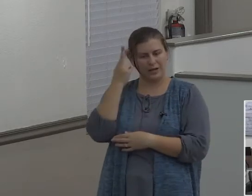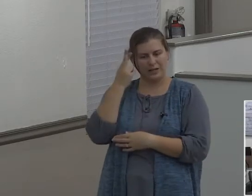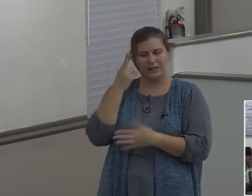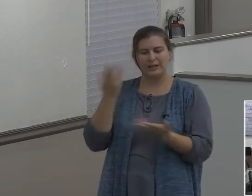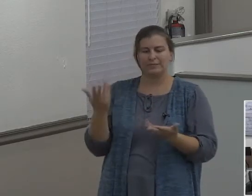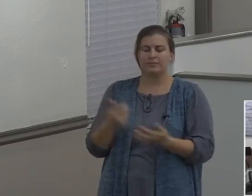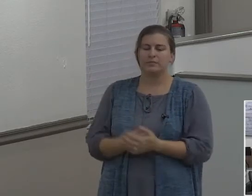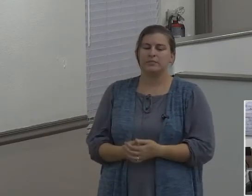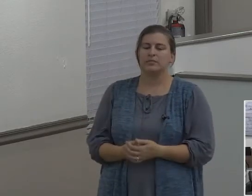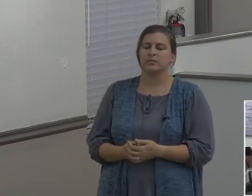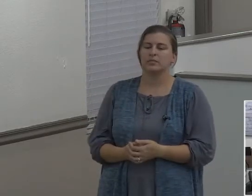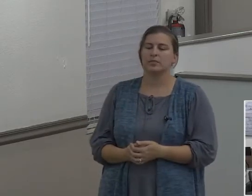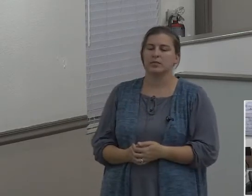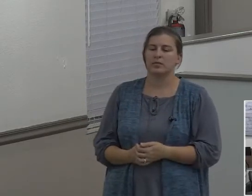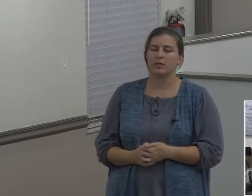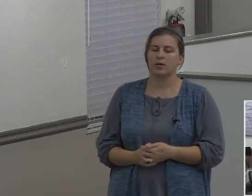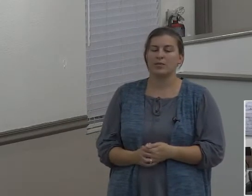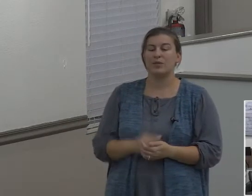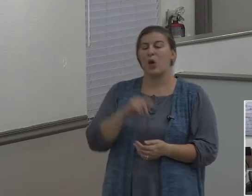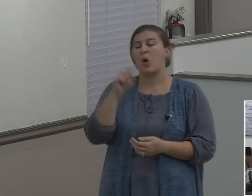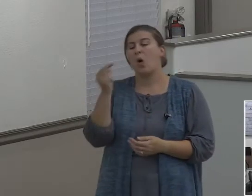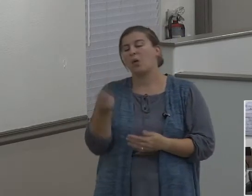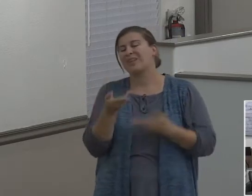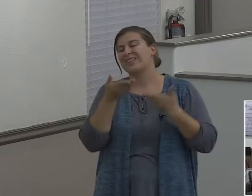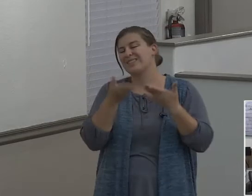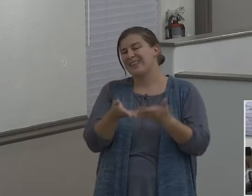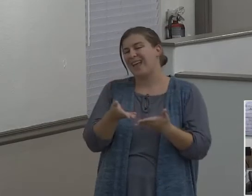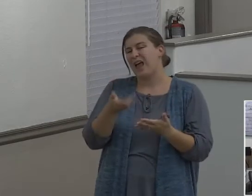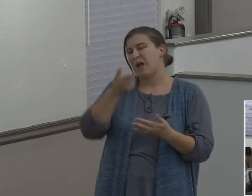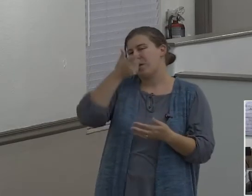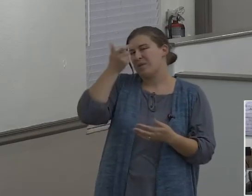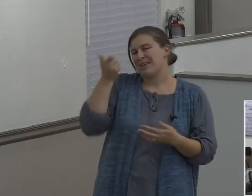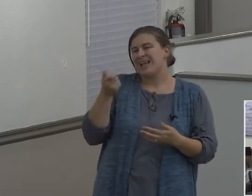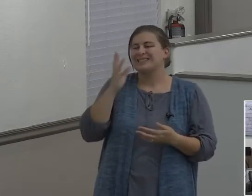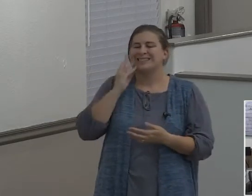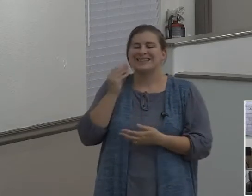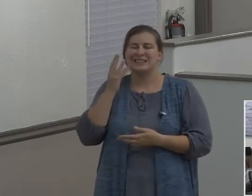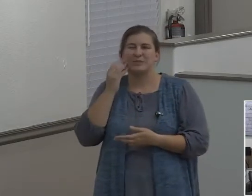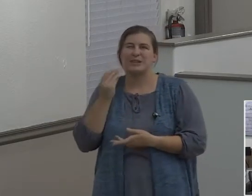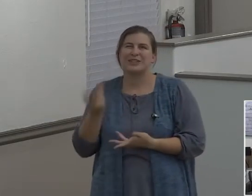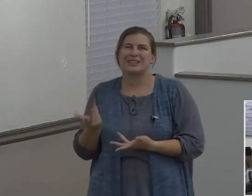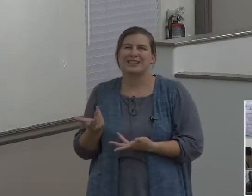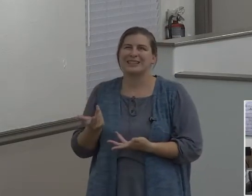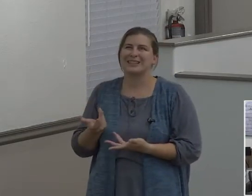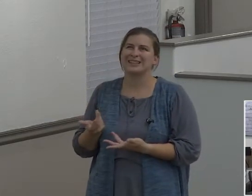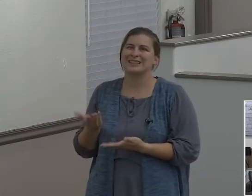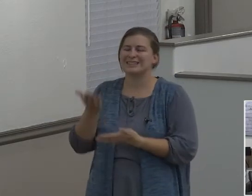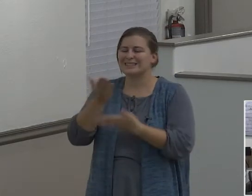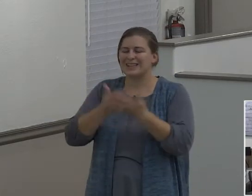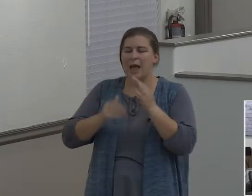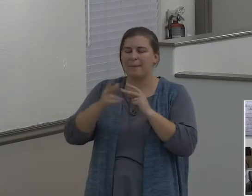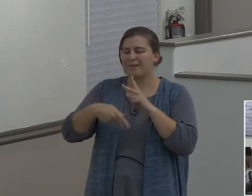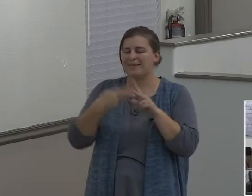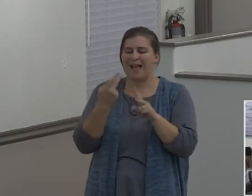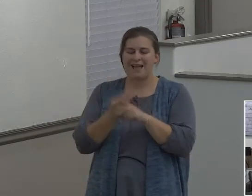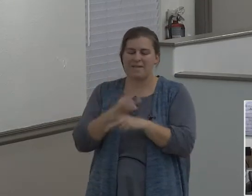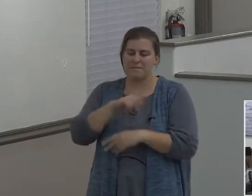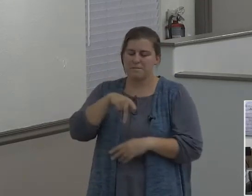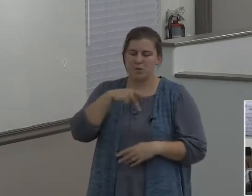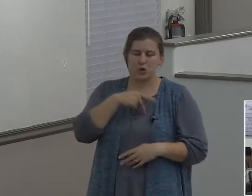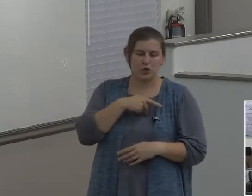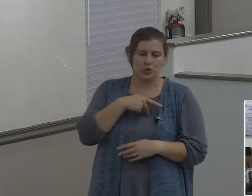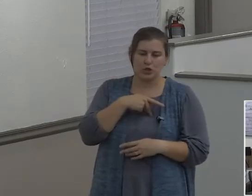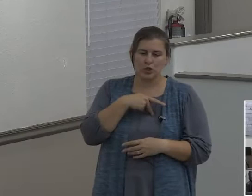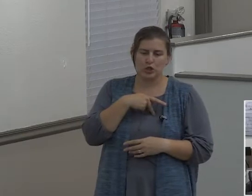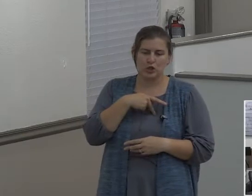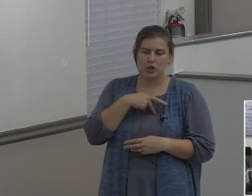just so long as they are experiencing some sort of personal, worldly benefit